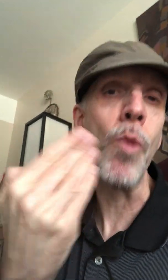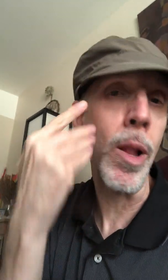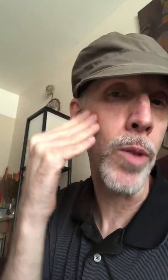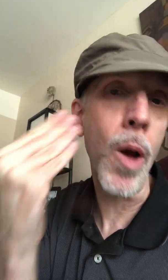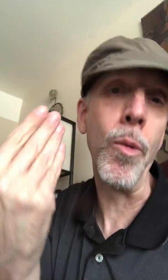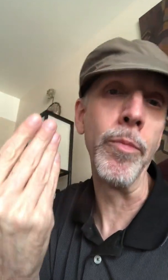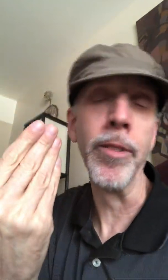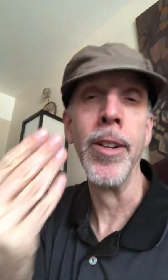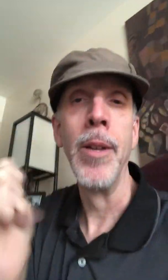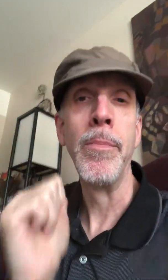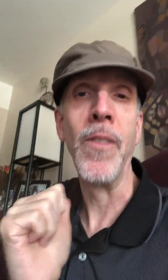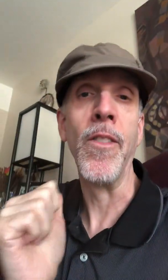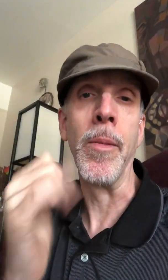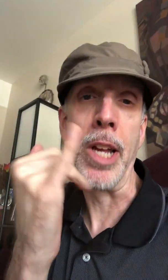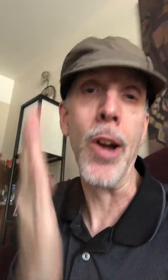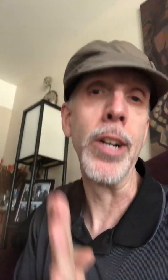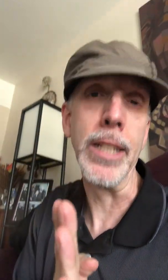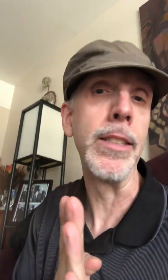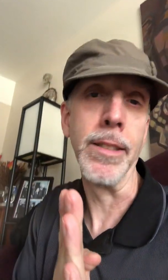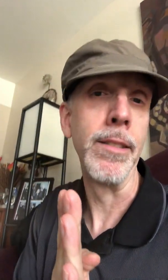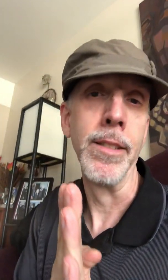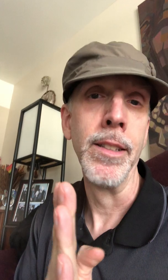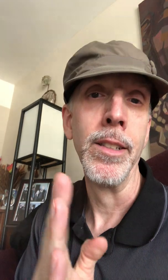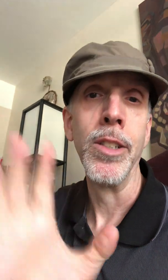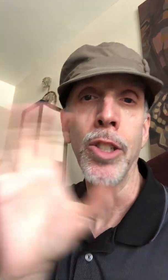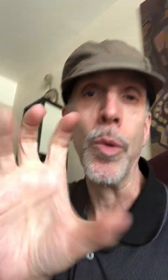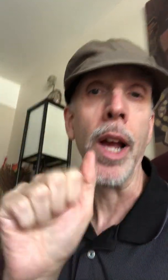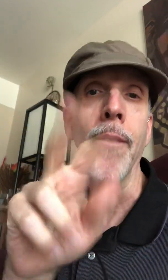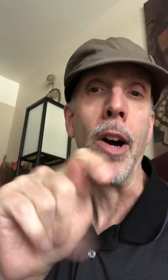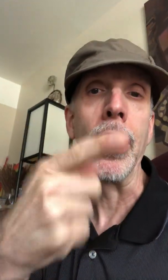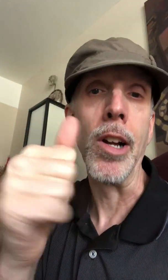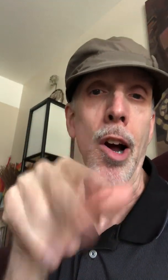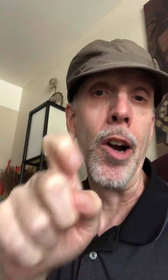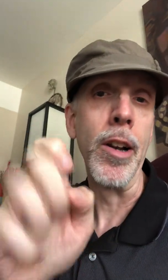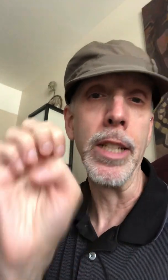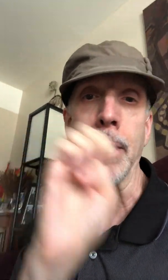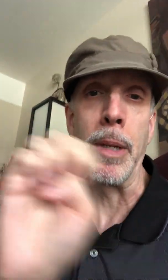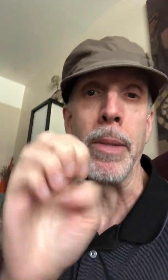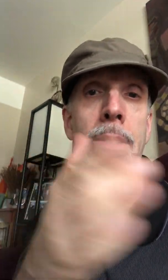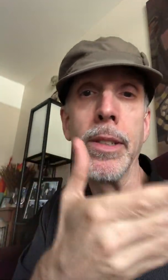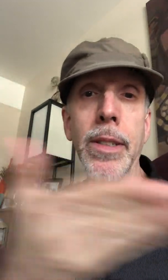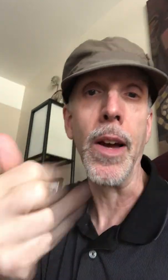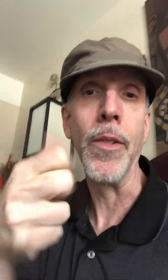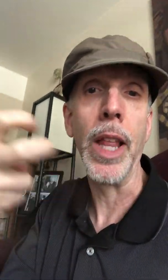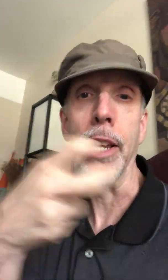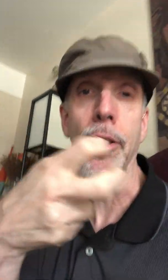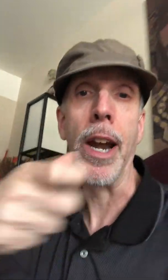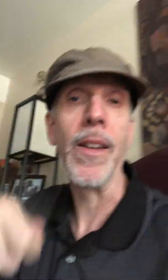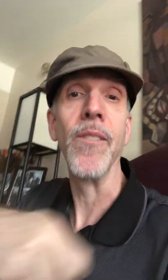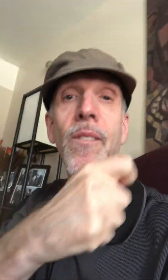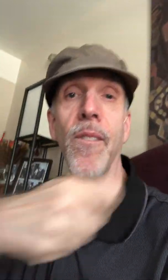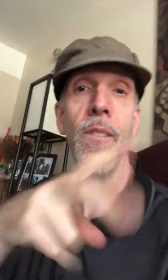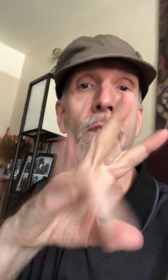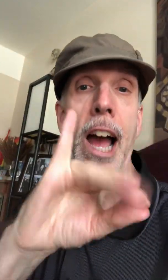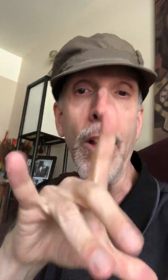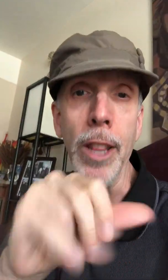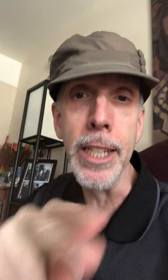a well-known performing artist. Doing avant-garde experimental stuff with electronic violin